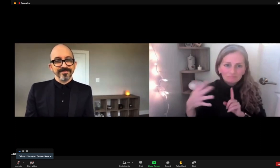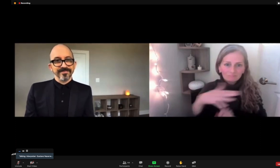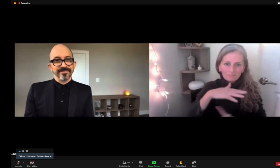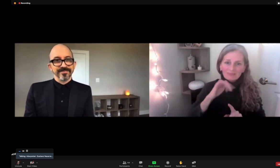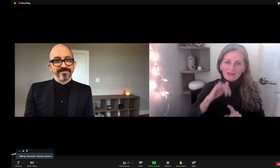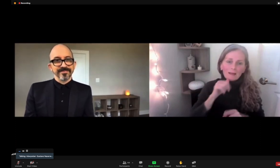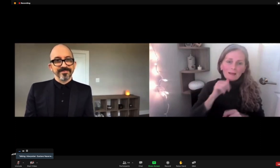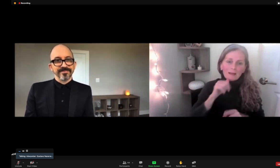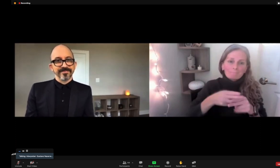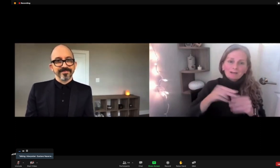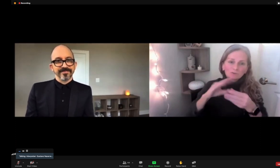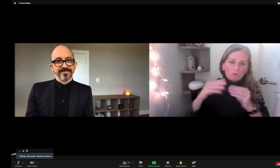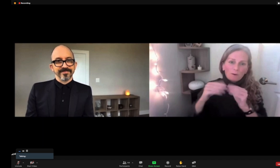just what the captains were doing here.